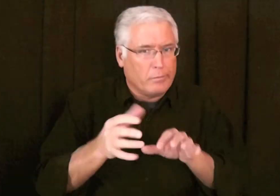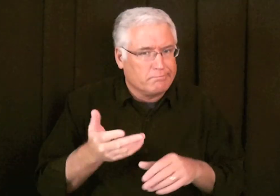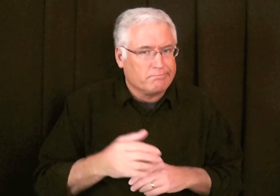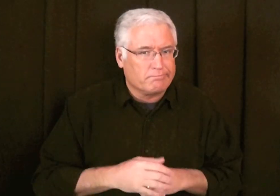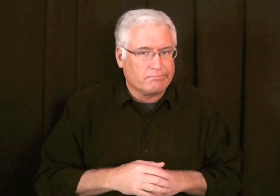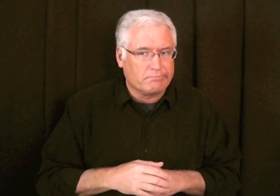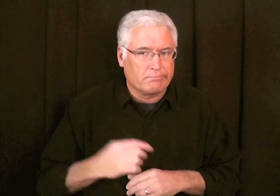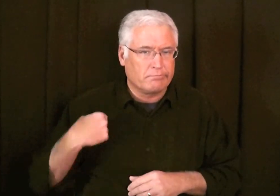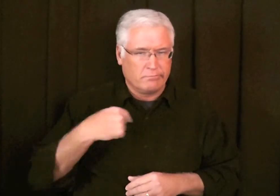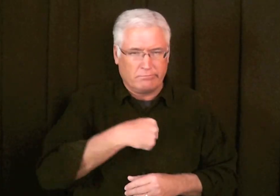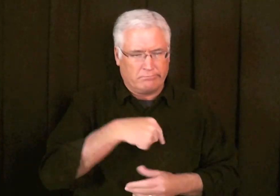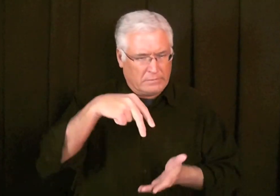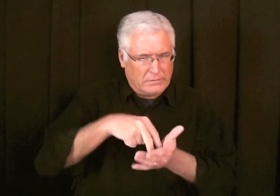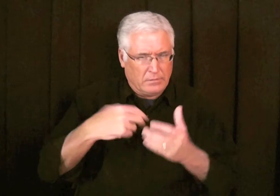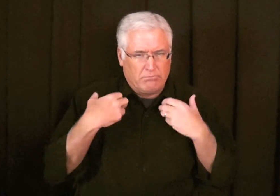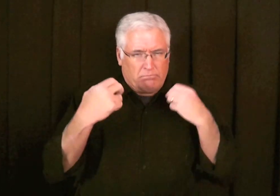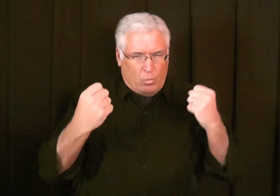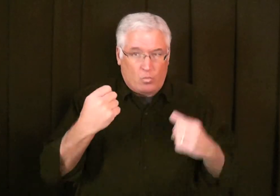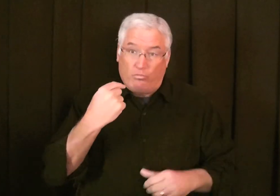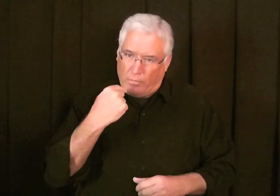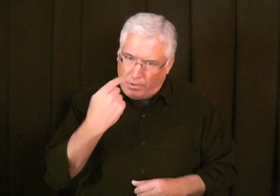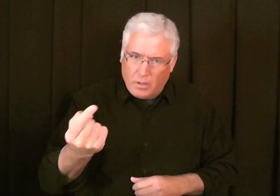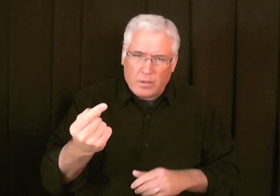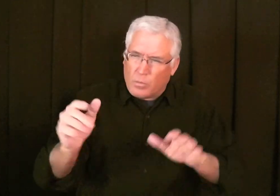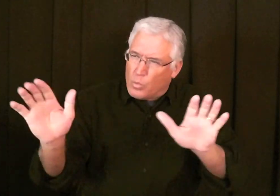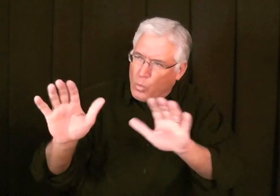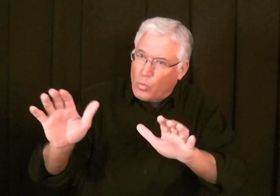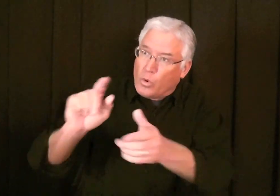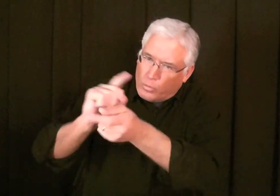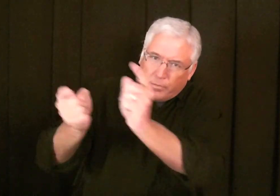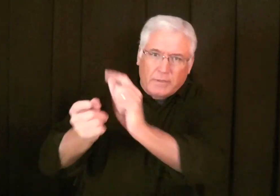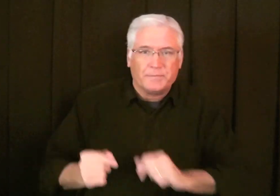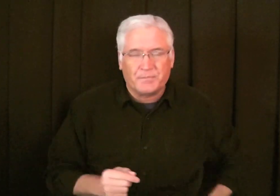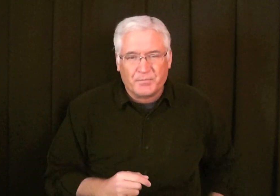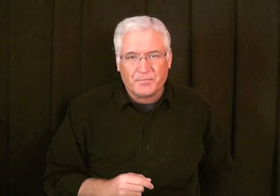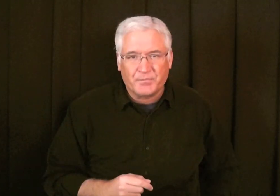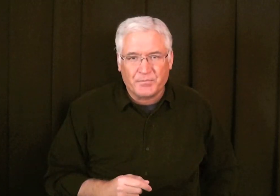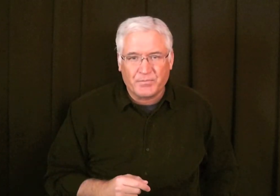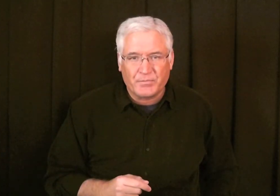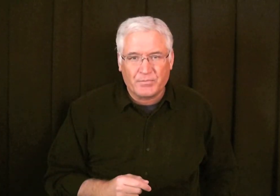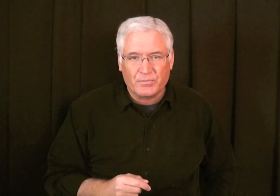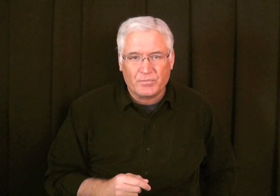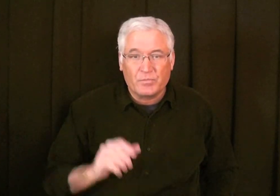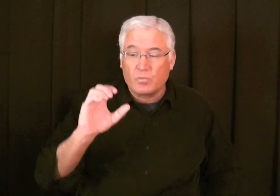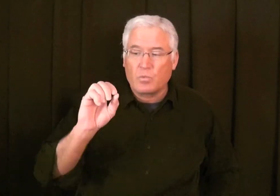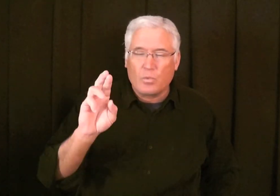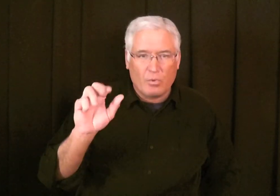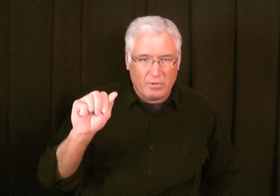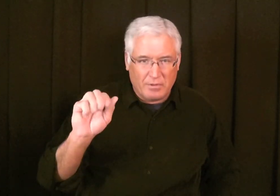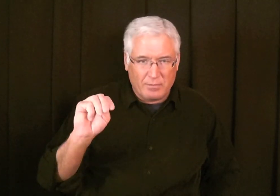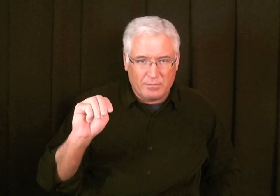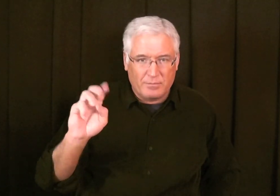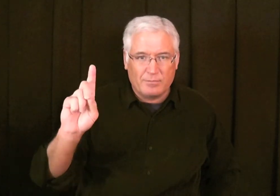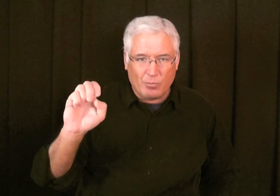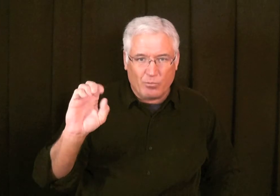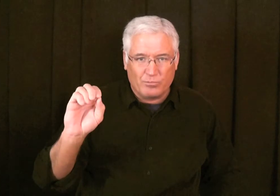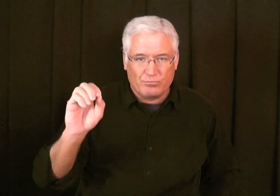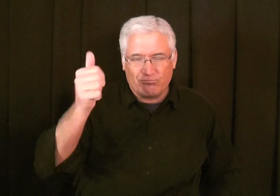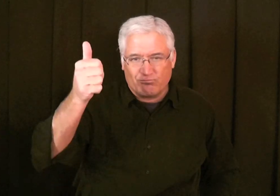As Christians, it's important that we stand bold and tell others to repent when they are doing evil. Coram